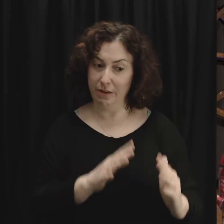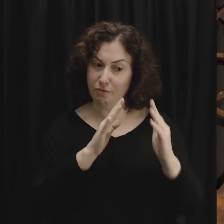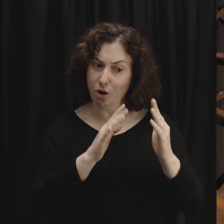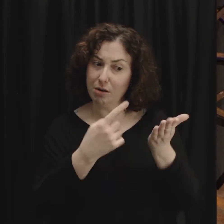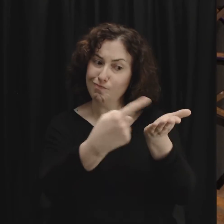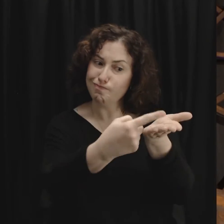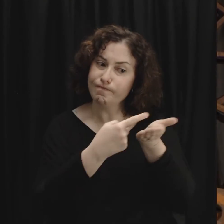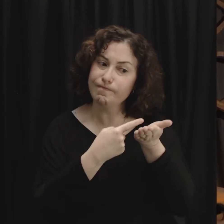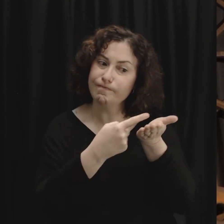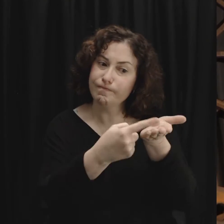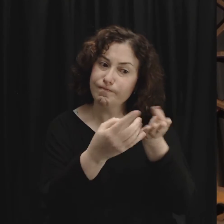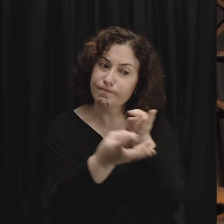from it